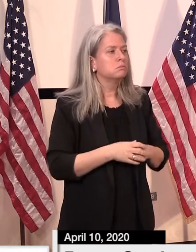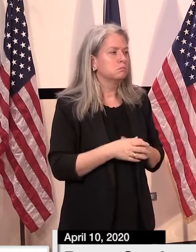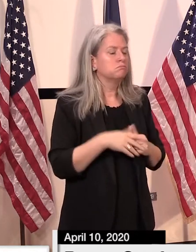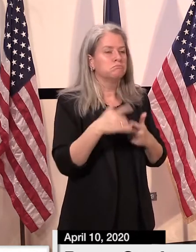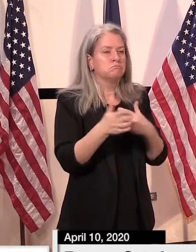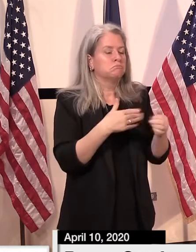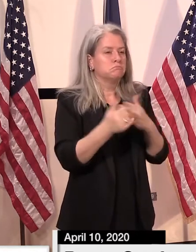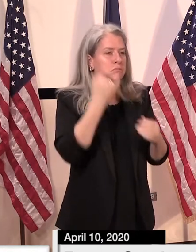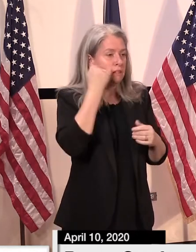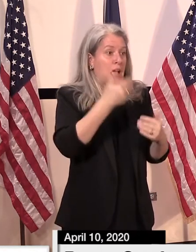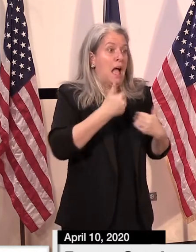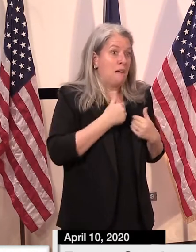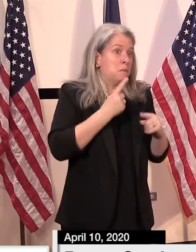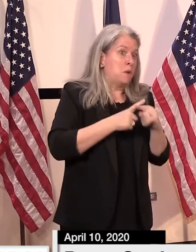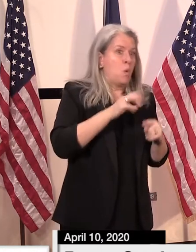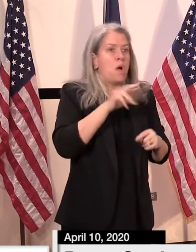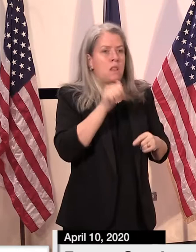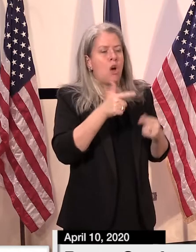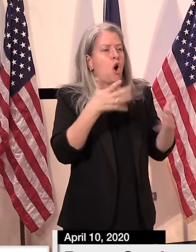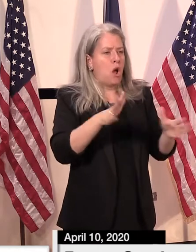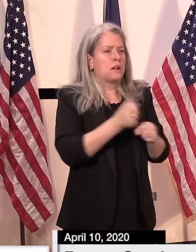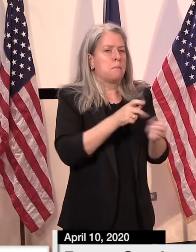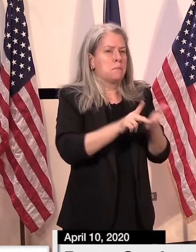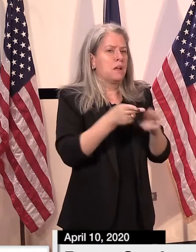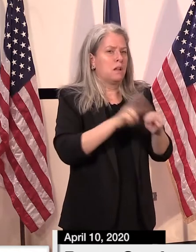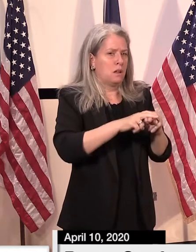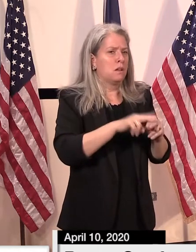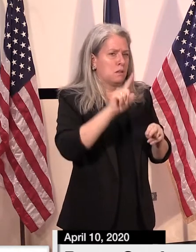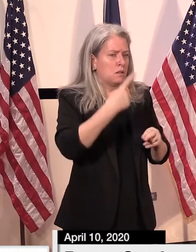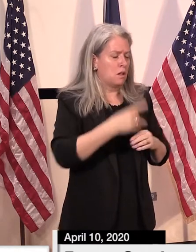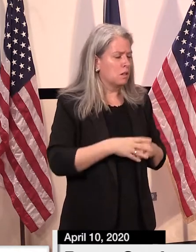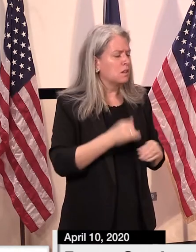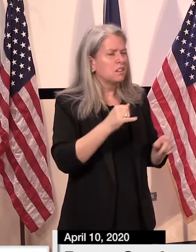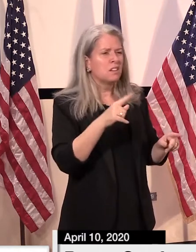has the infection or not. What about police?